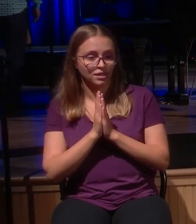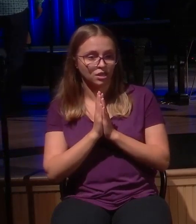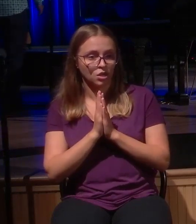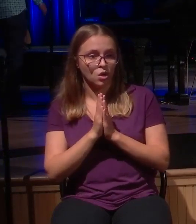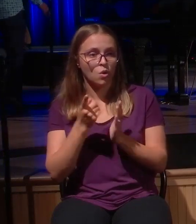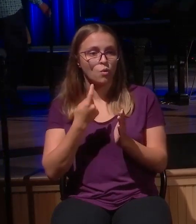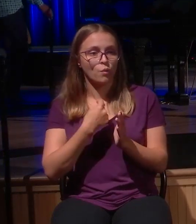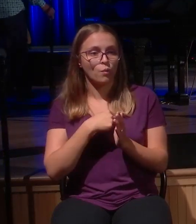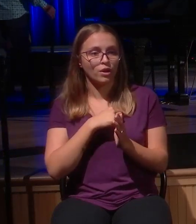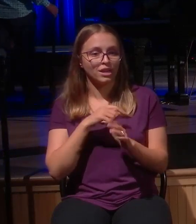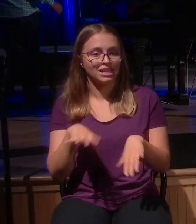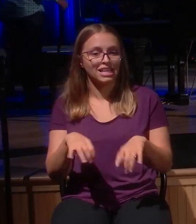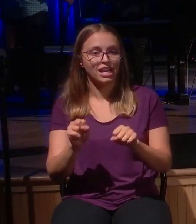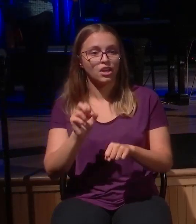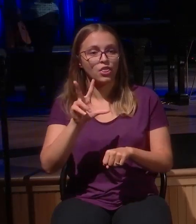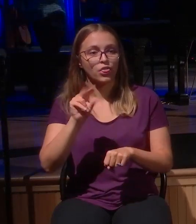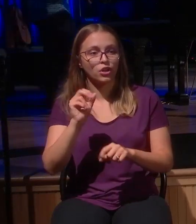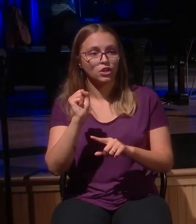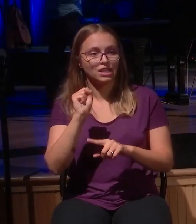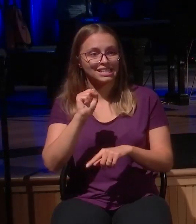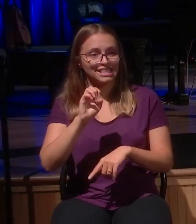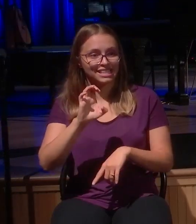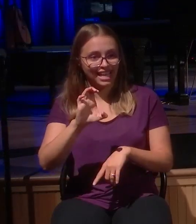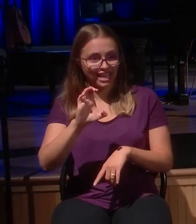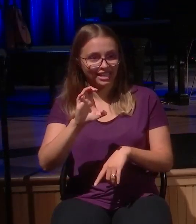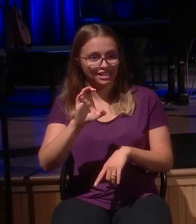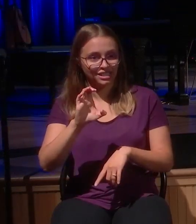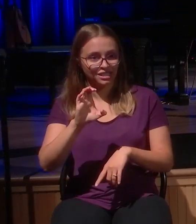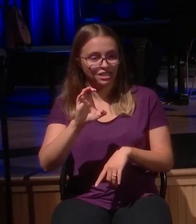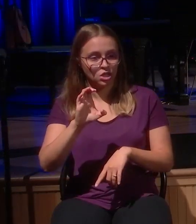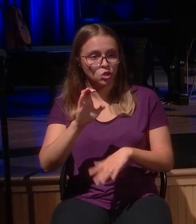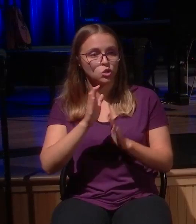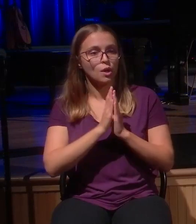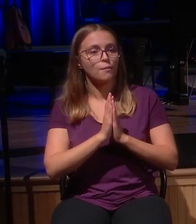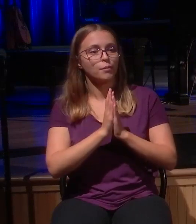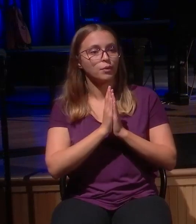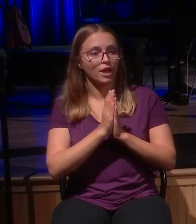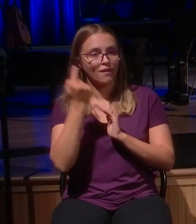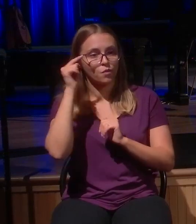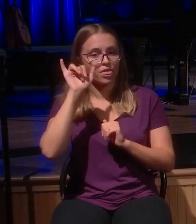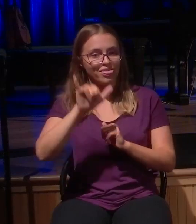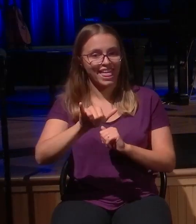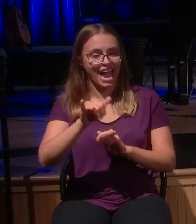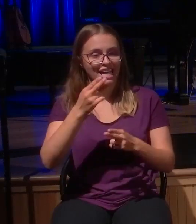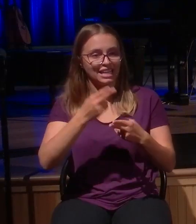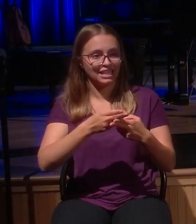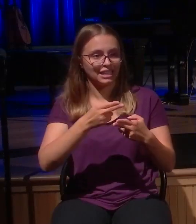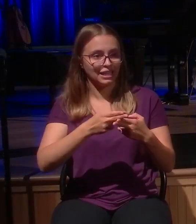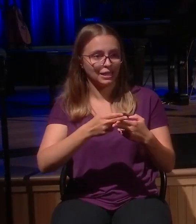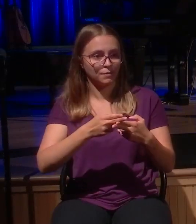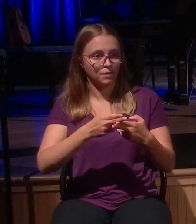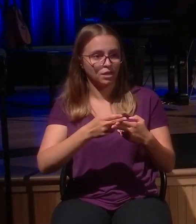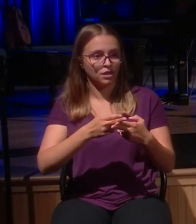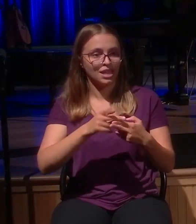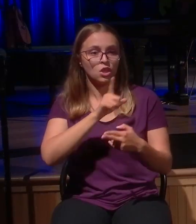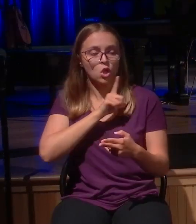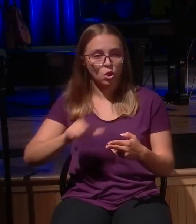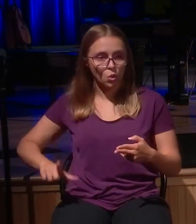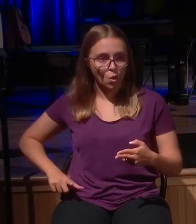with you in prayer. Say, Lord, do whatever it takes. Help them come to their senses. That is the call today.